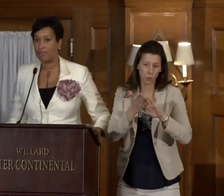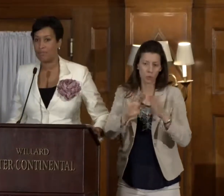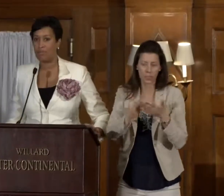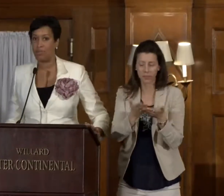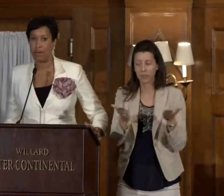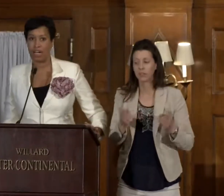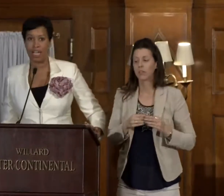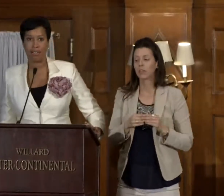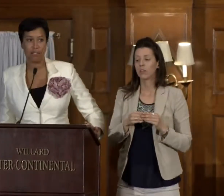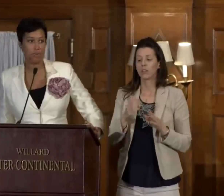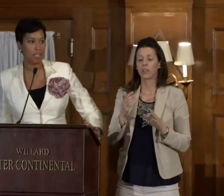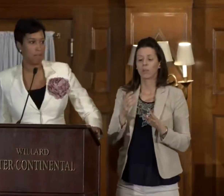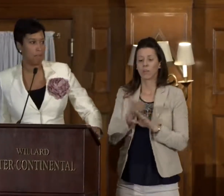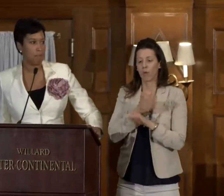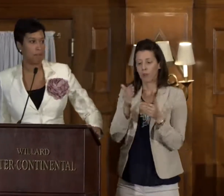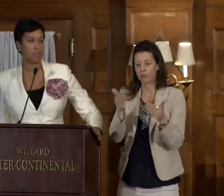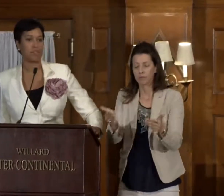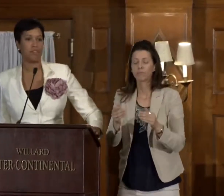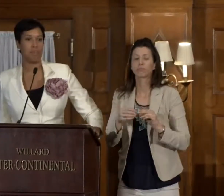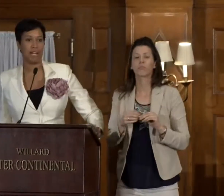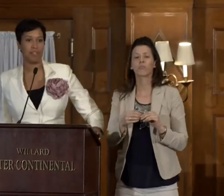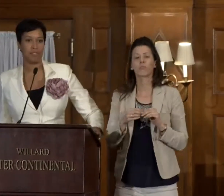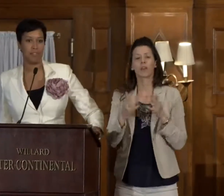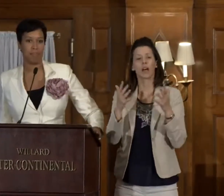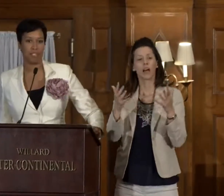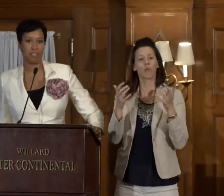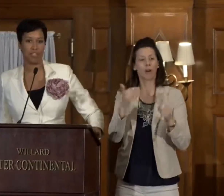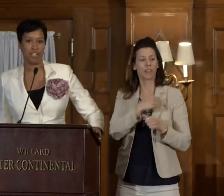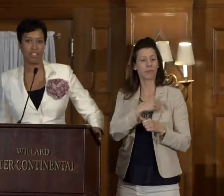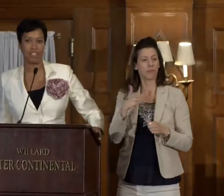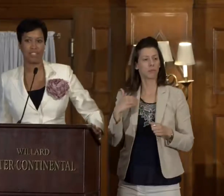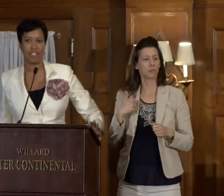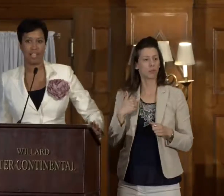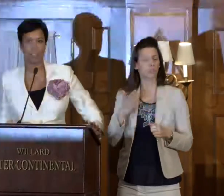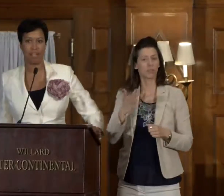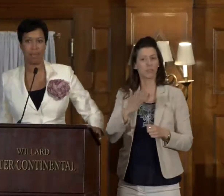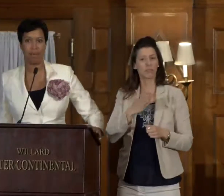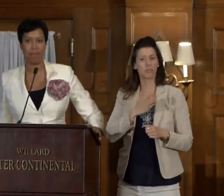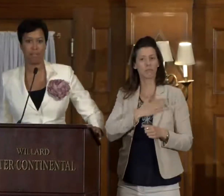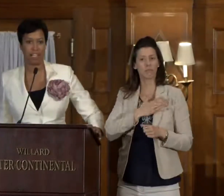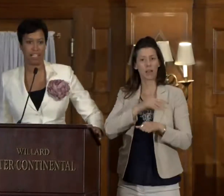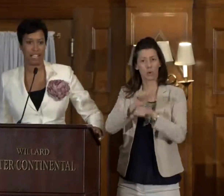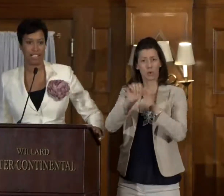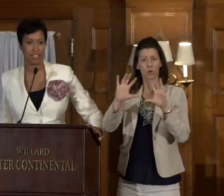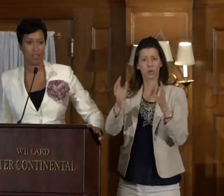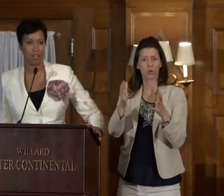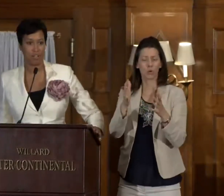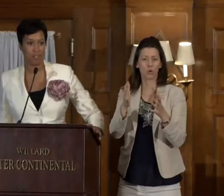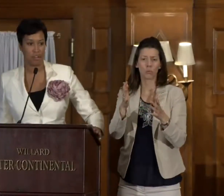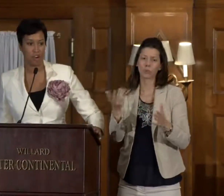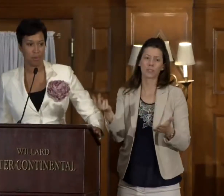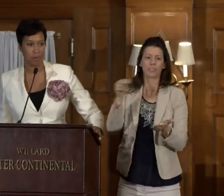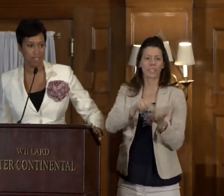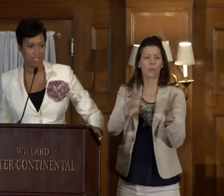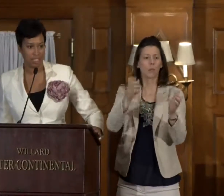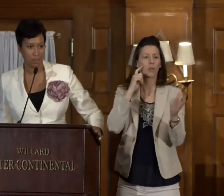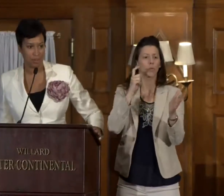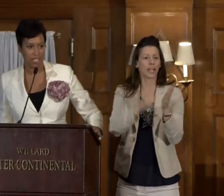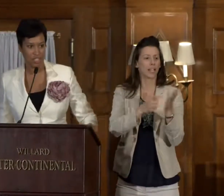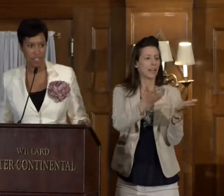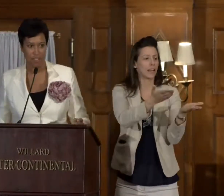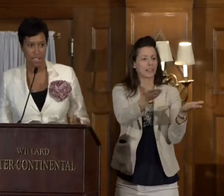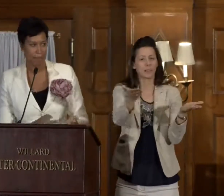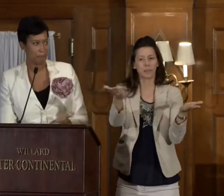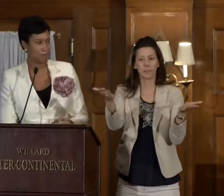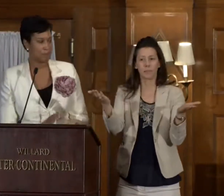move on, I do want the members of the Bowser administration to stand up and be recognized as well for the hard work that they